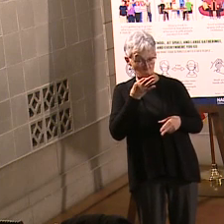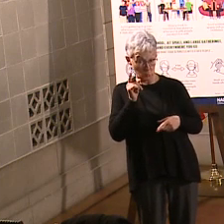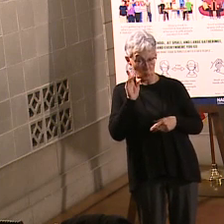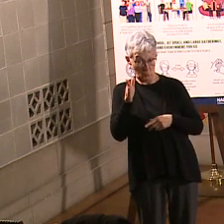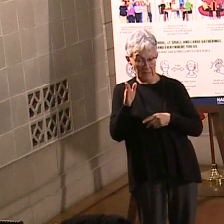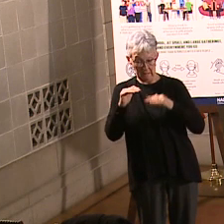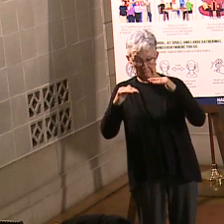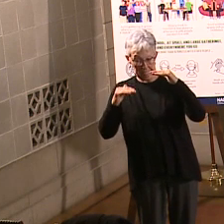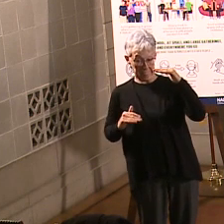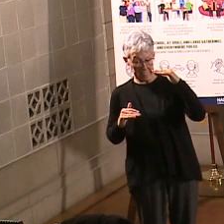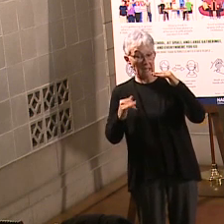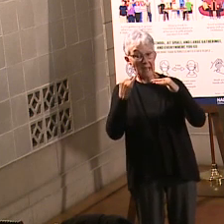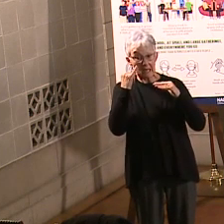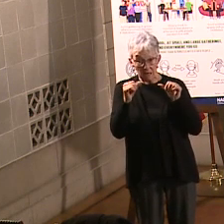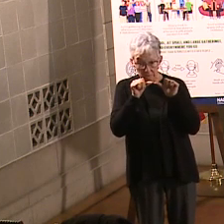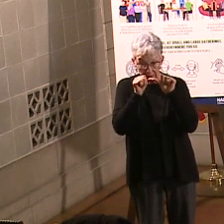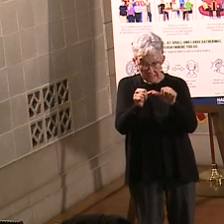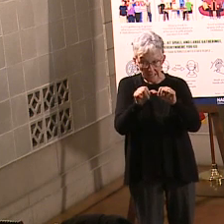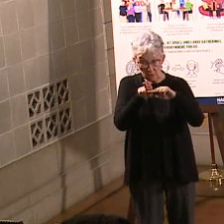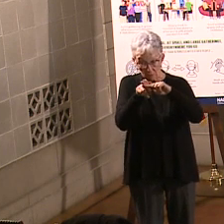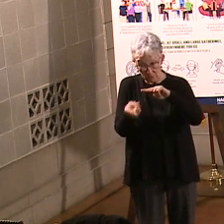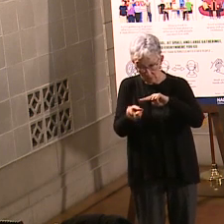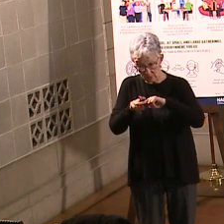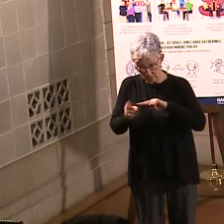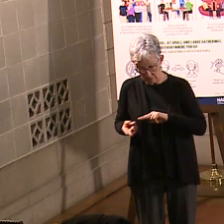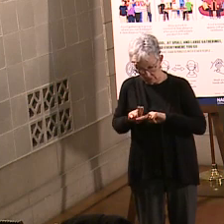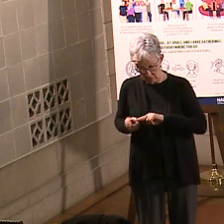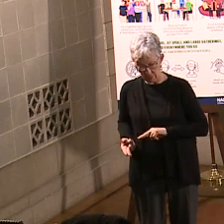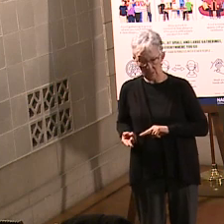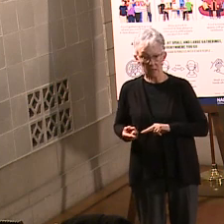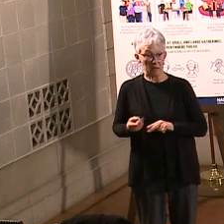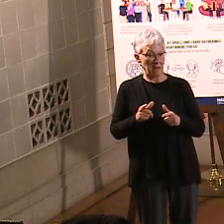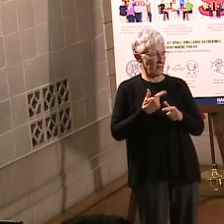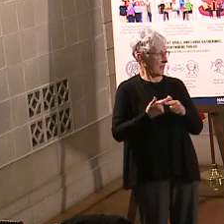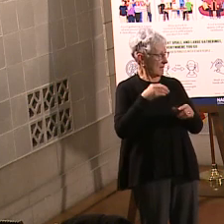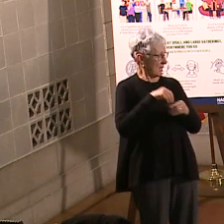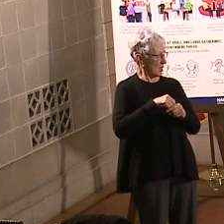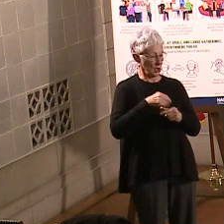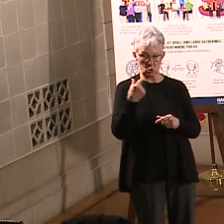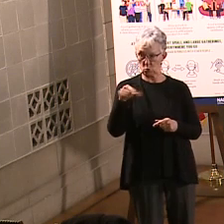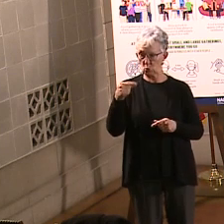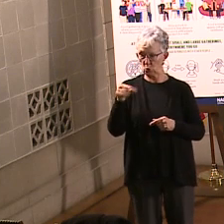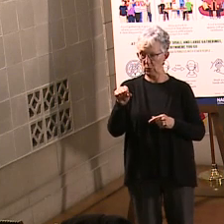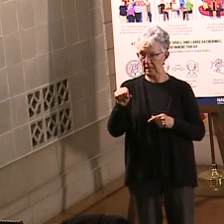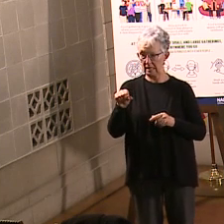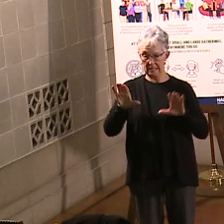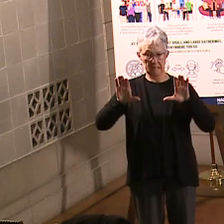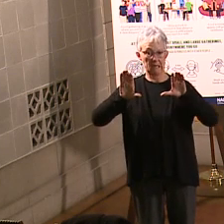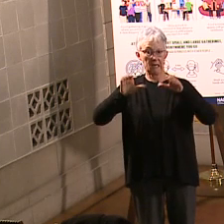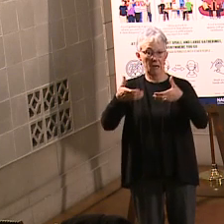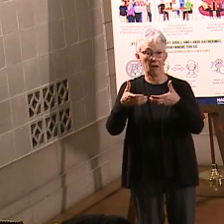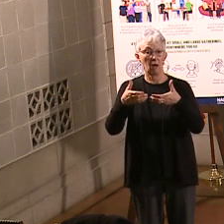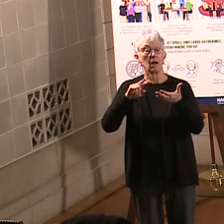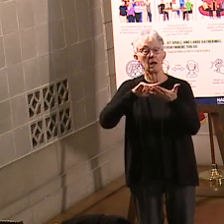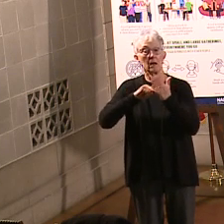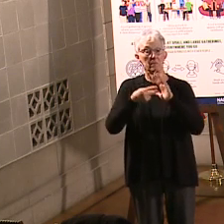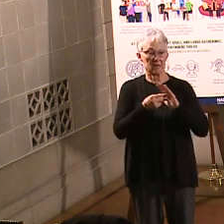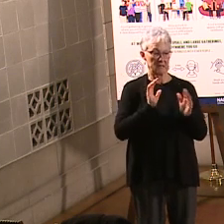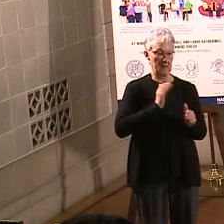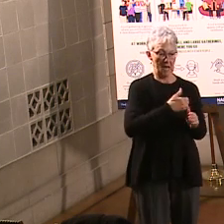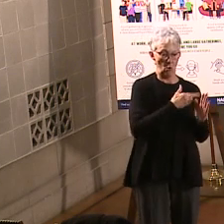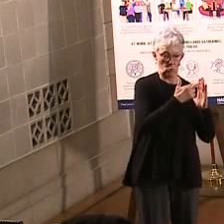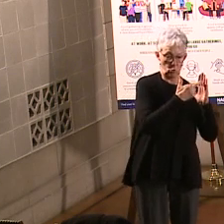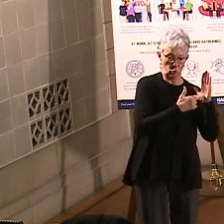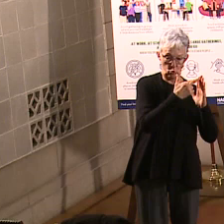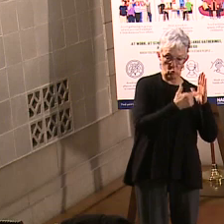continue to see this trend for tomorrow, then we'll be in that green phase of the DHM, which essentially means that we'll have 100%